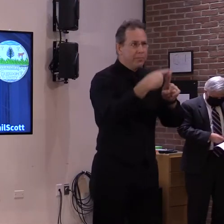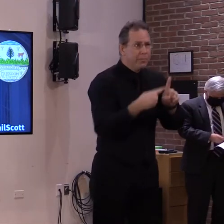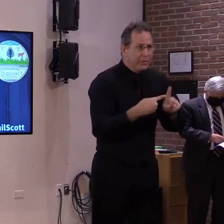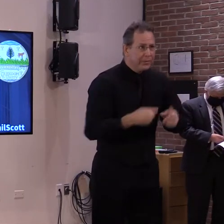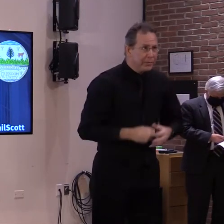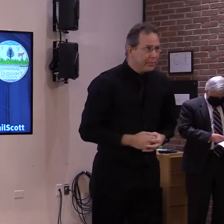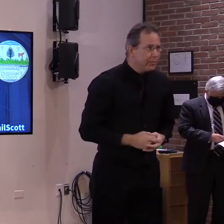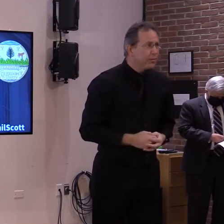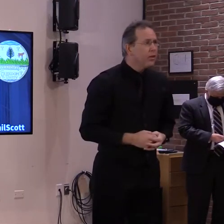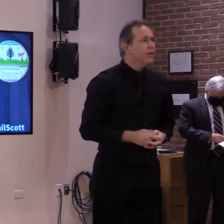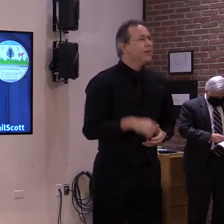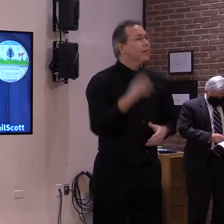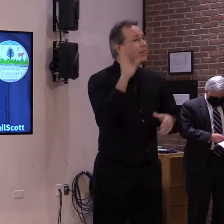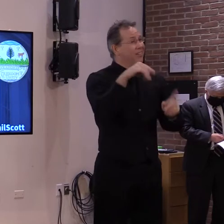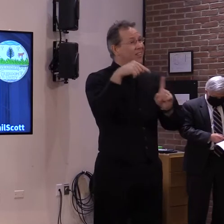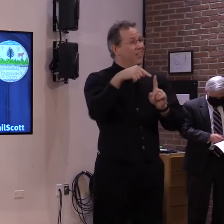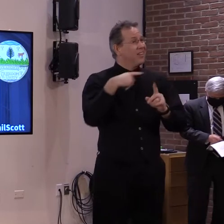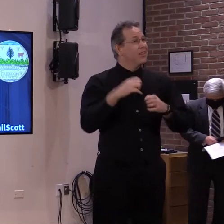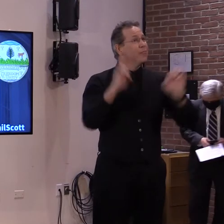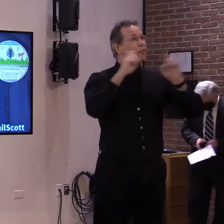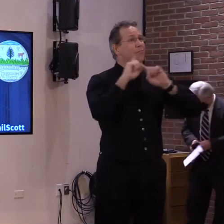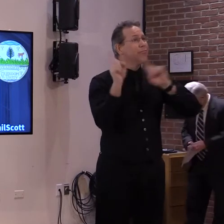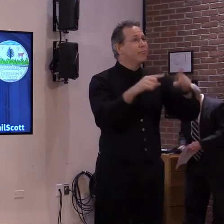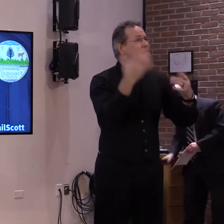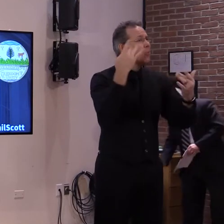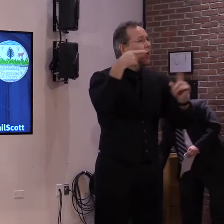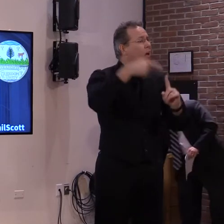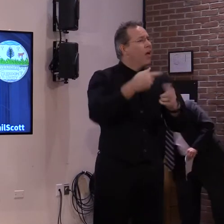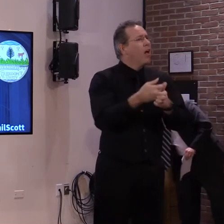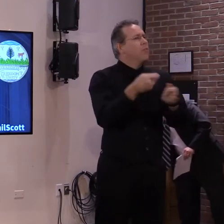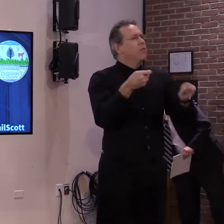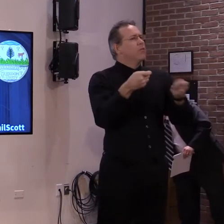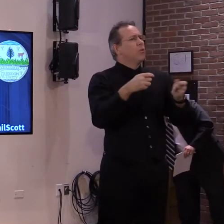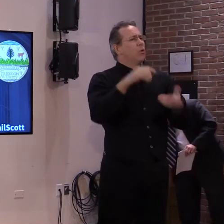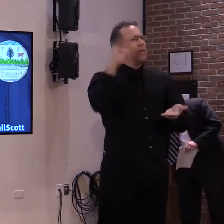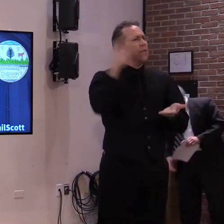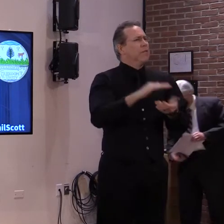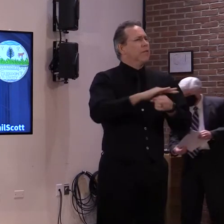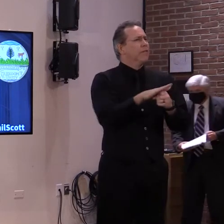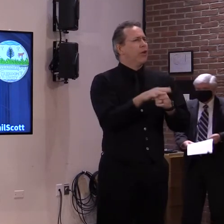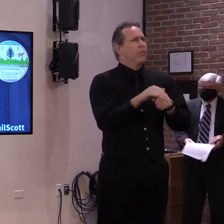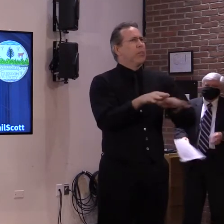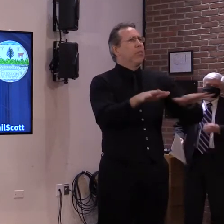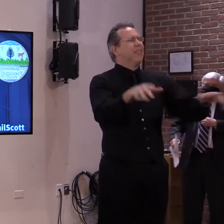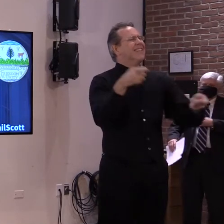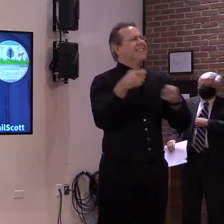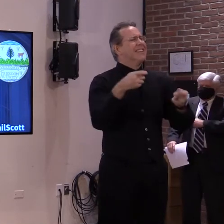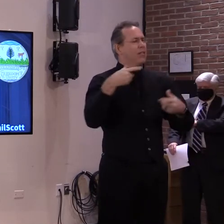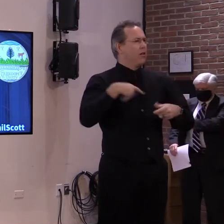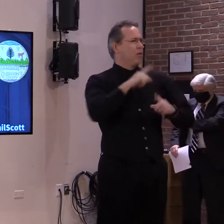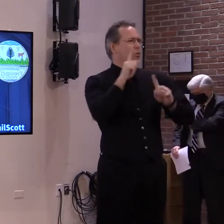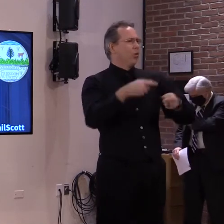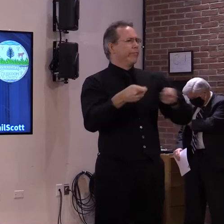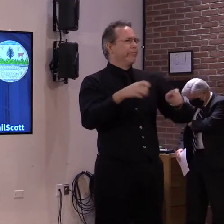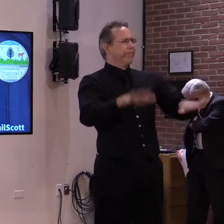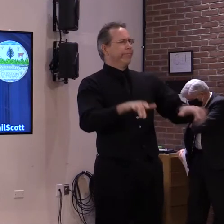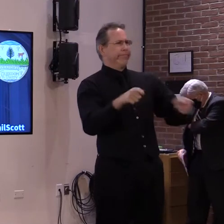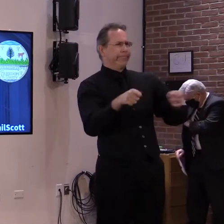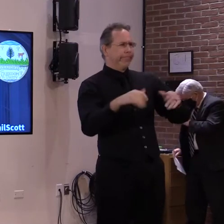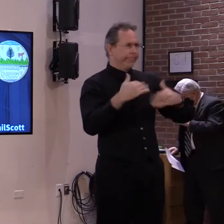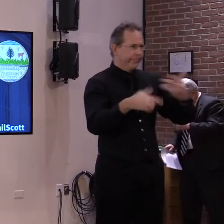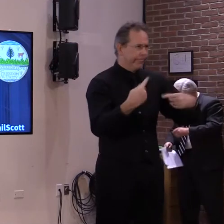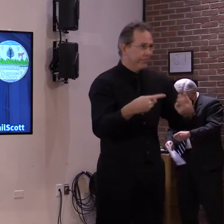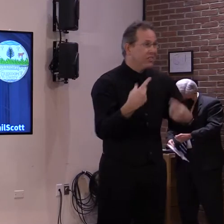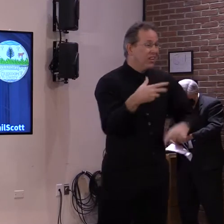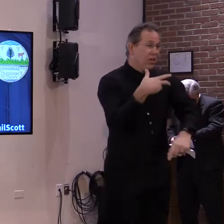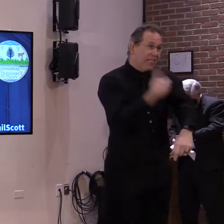vehicle to maintain measures that limit the spread of the virus. As we begin to vaccinate more Vermonters, it's